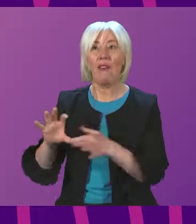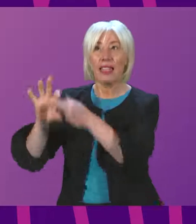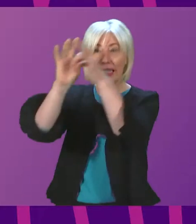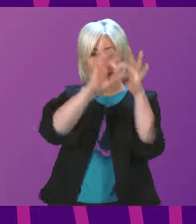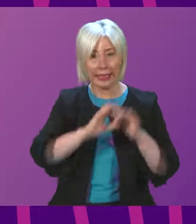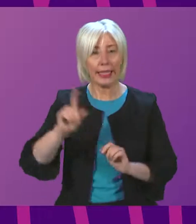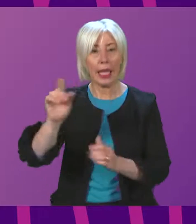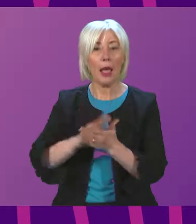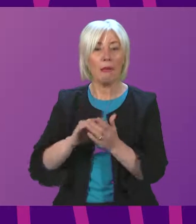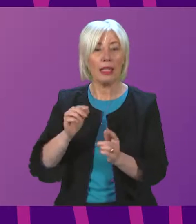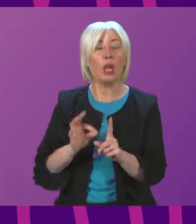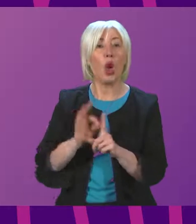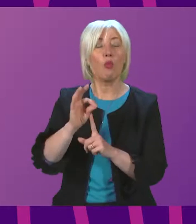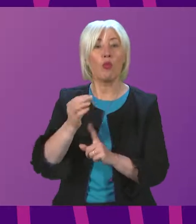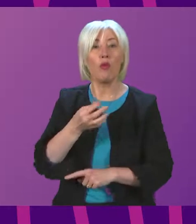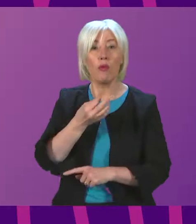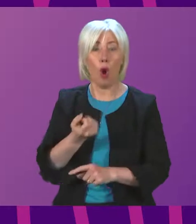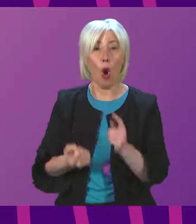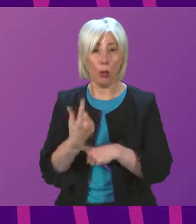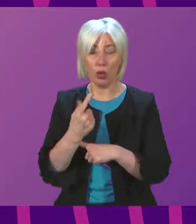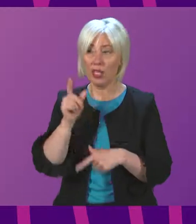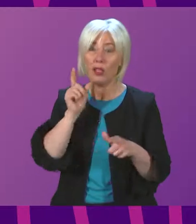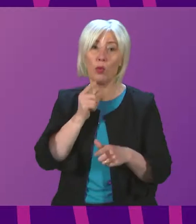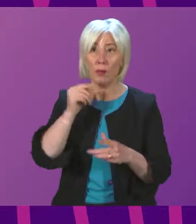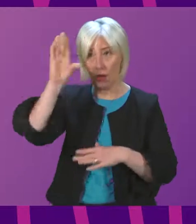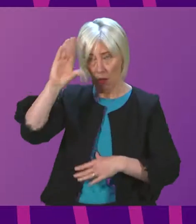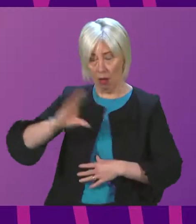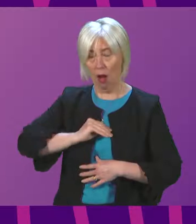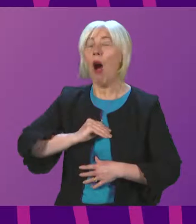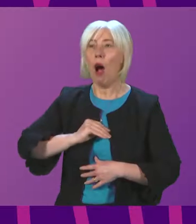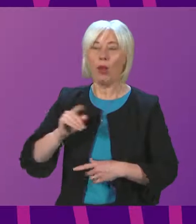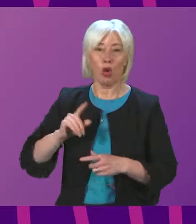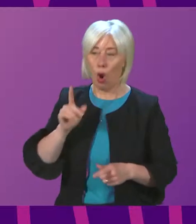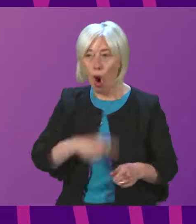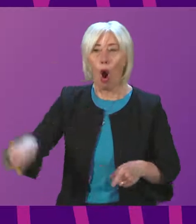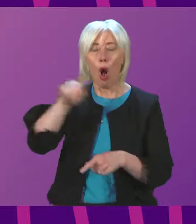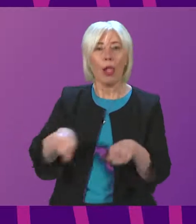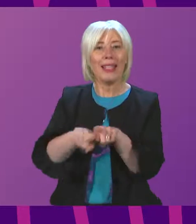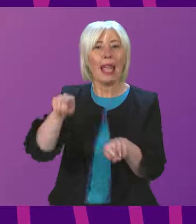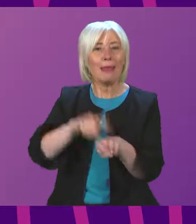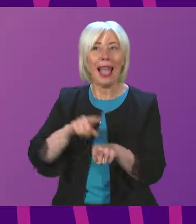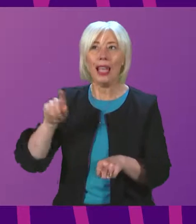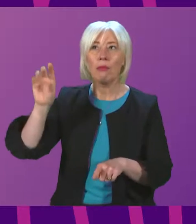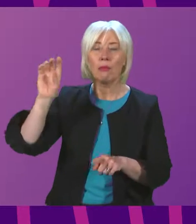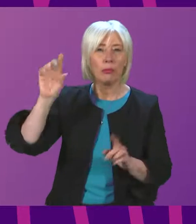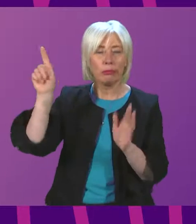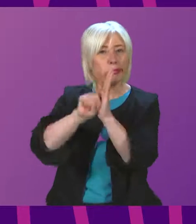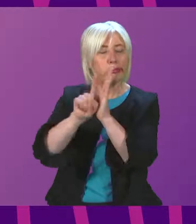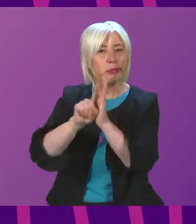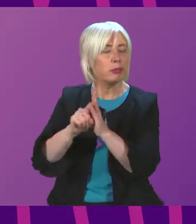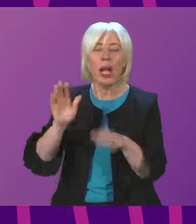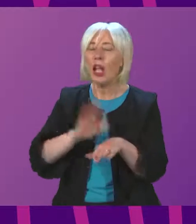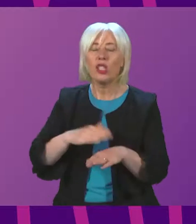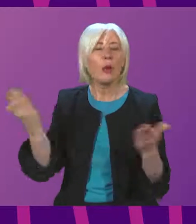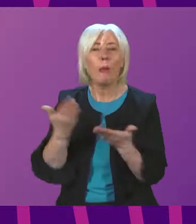increase the chance of being alerted more quickly by all going off simultaneously, regardless of where the fire starts. That